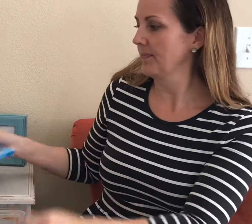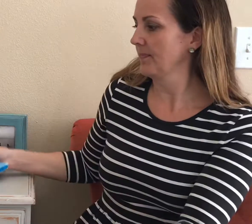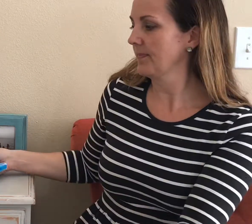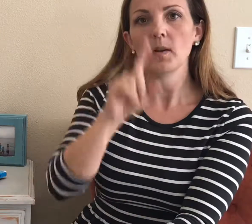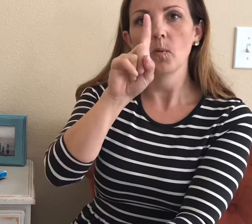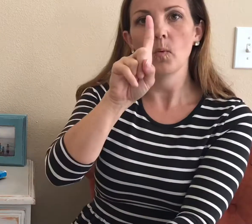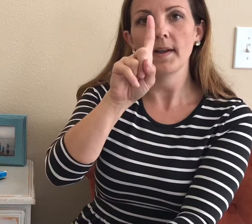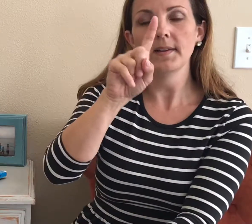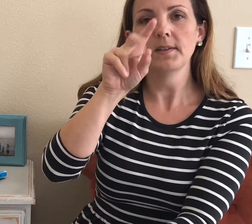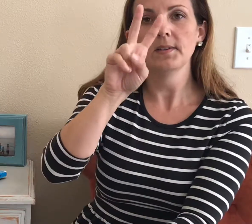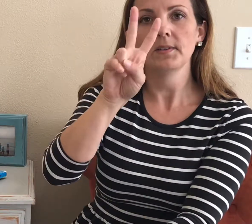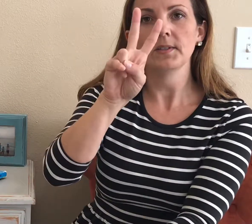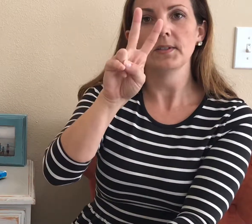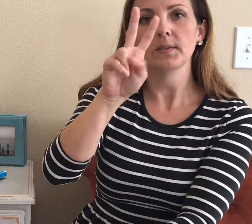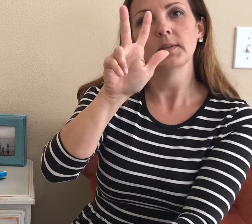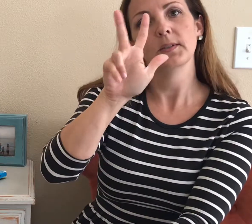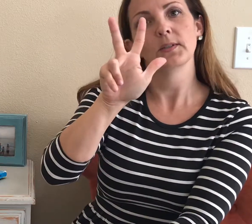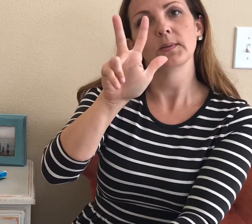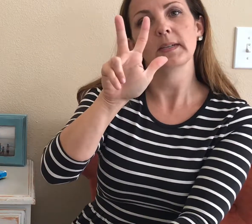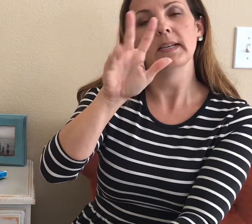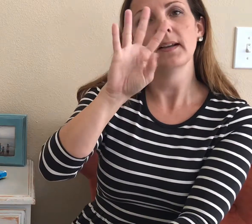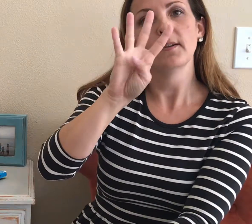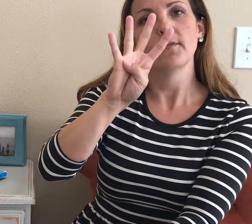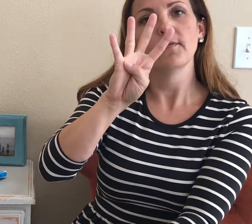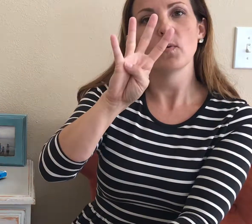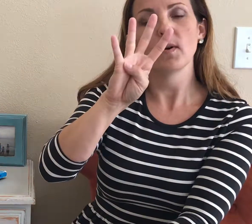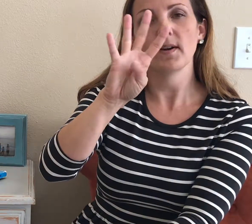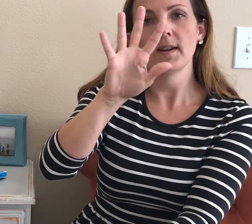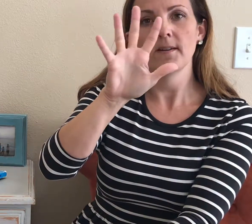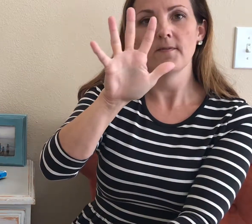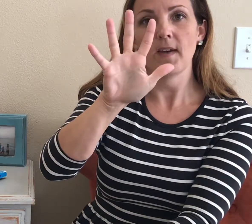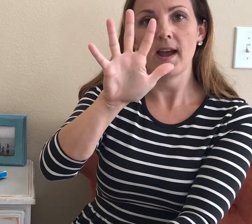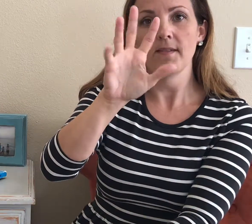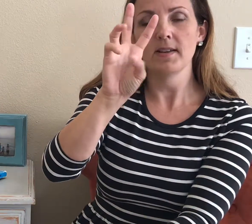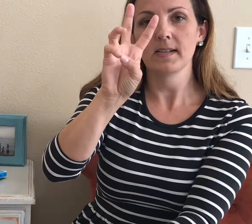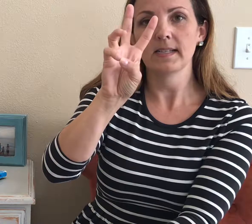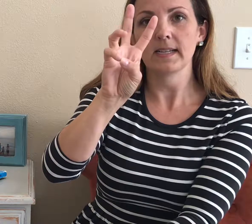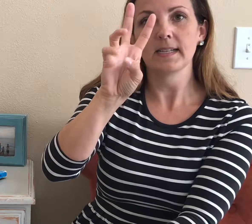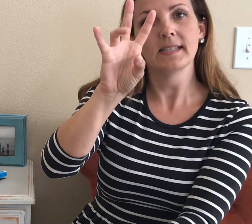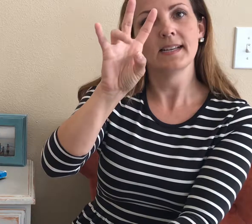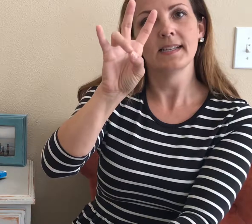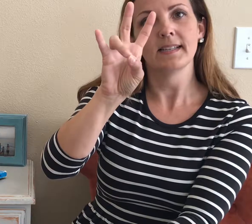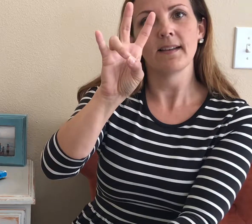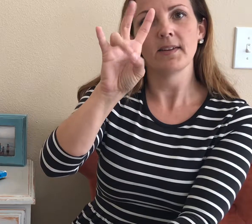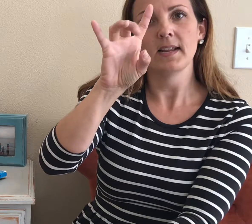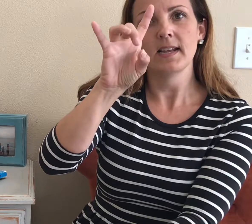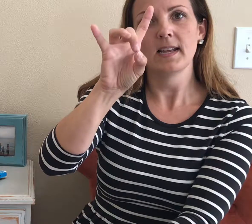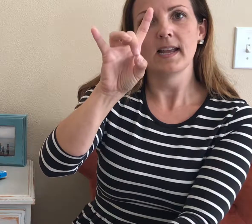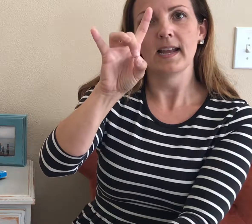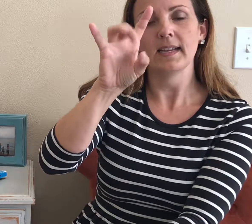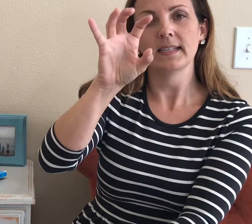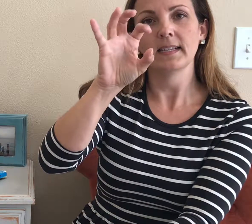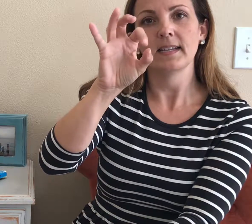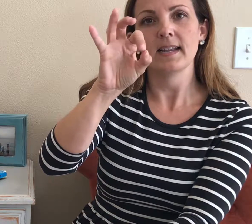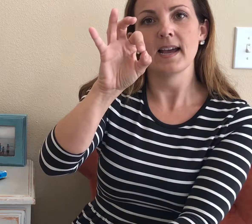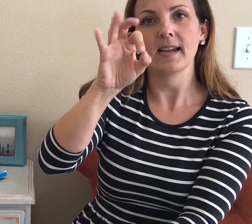One, two, three, four, five, six, seven, eight, nine,